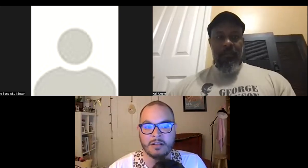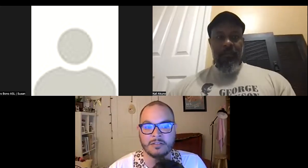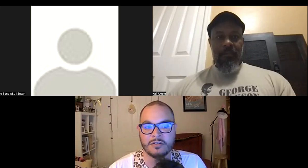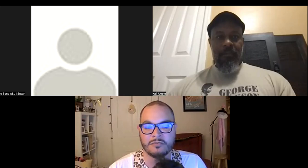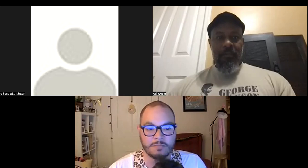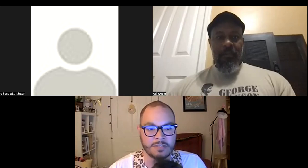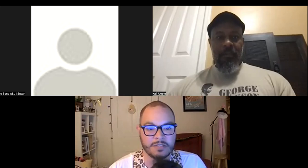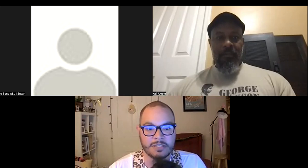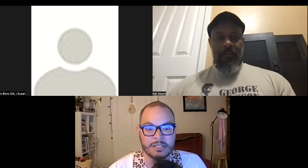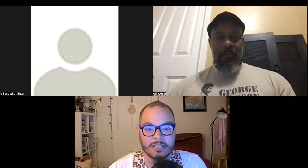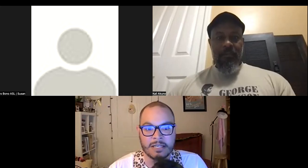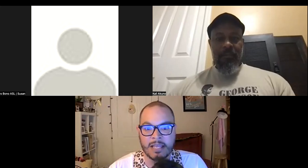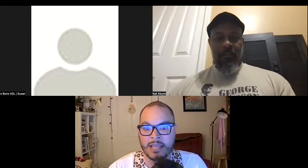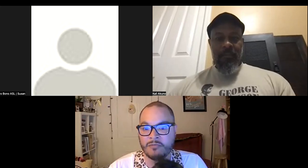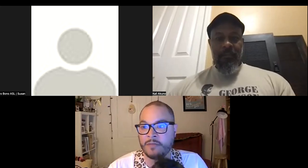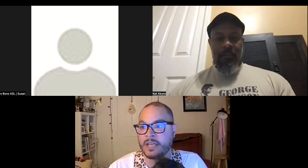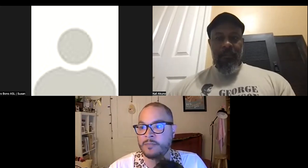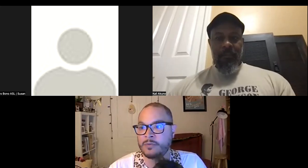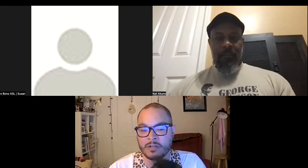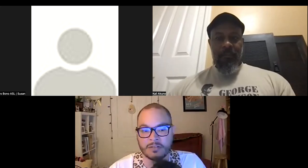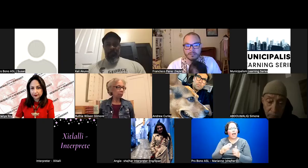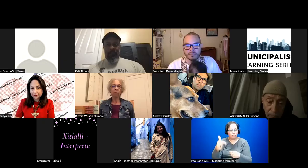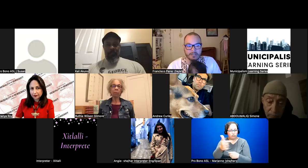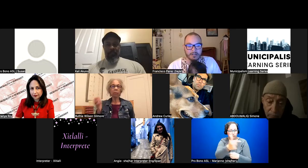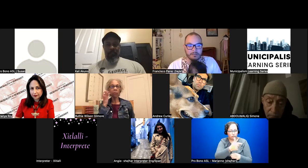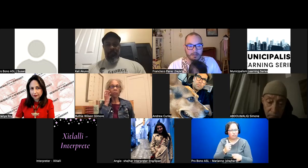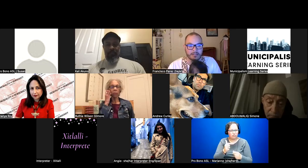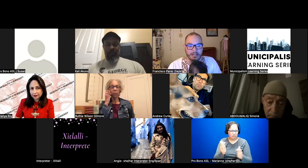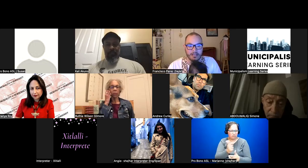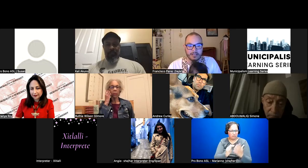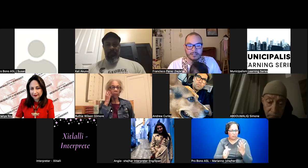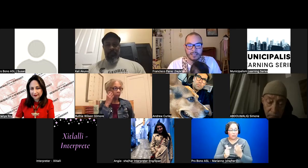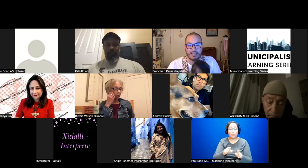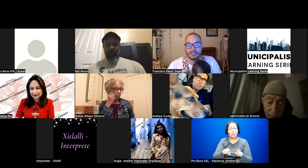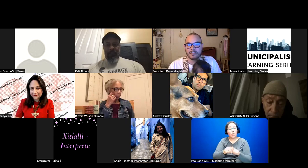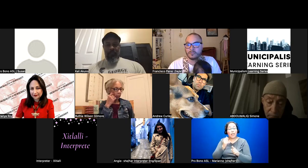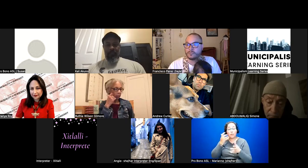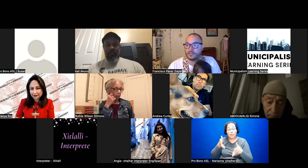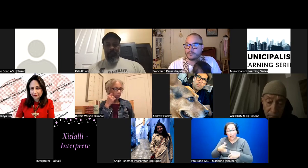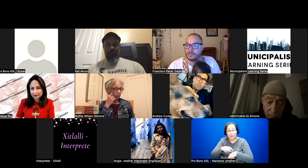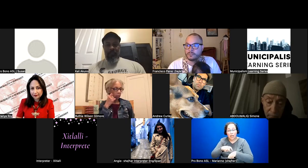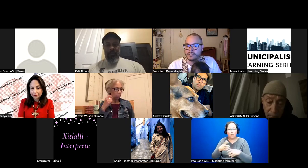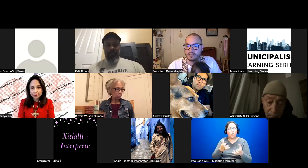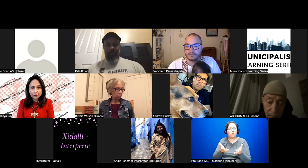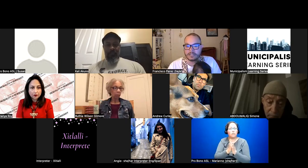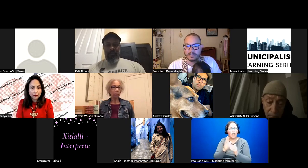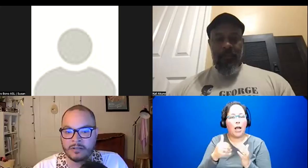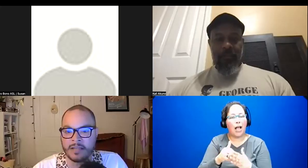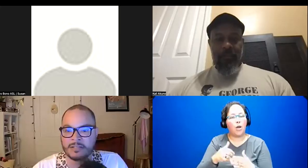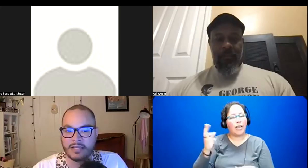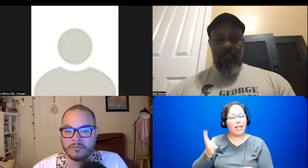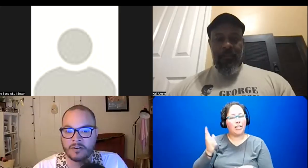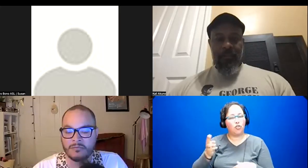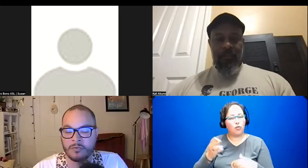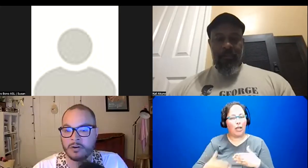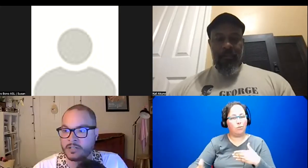first up, I'll turn groups. And then if you have time, we would also love to hear your thoughts on the historic winds we've been witnessing recently in the